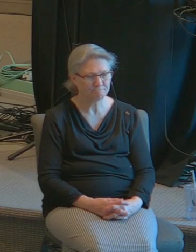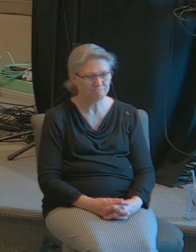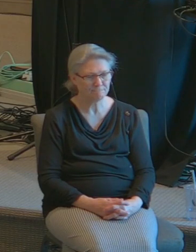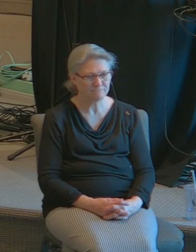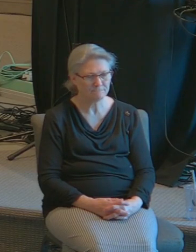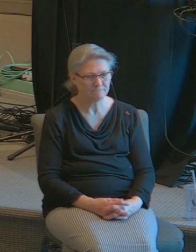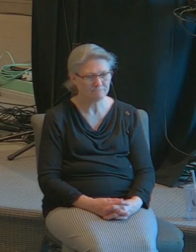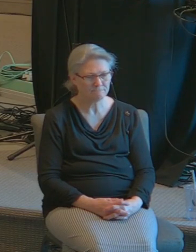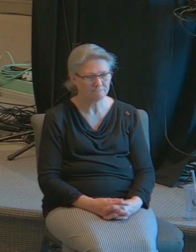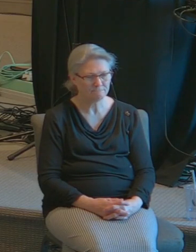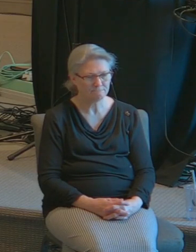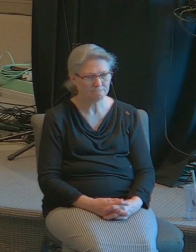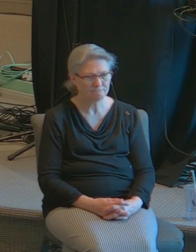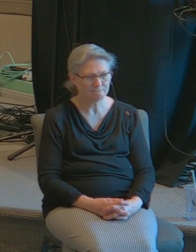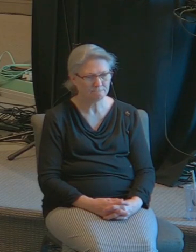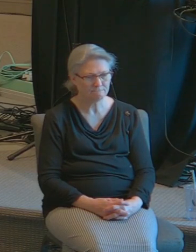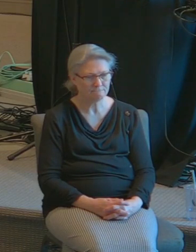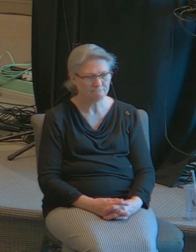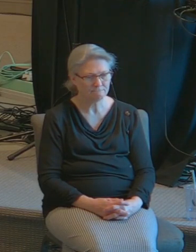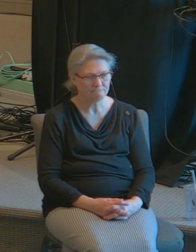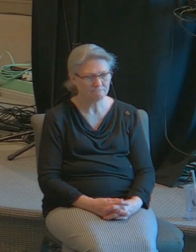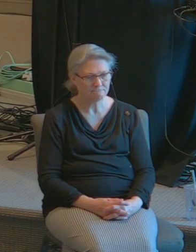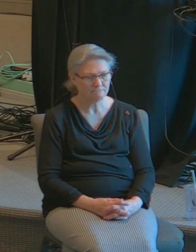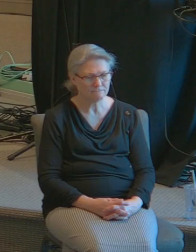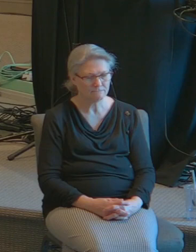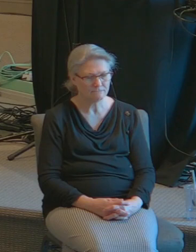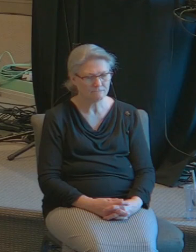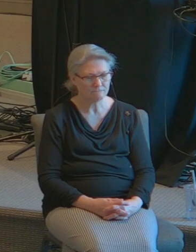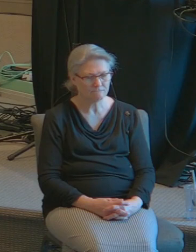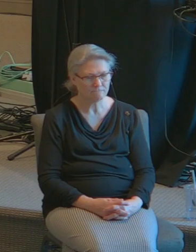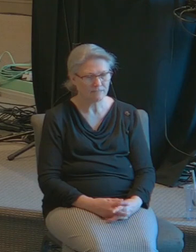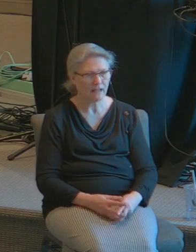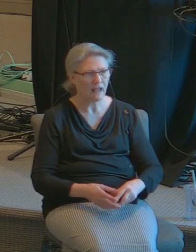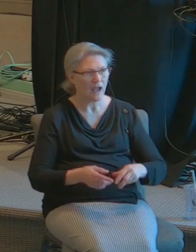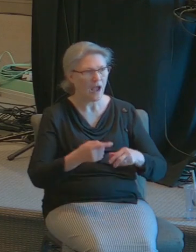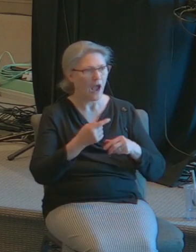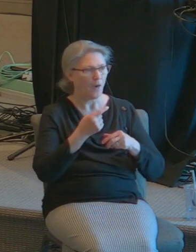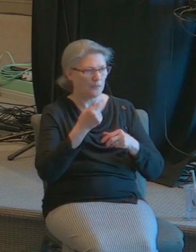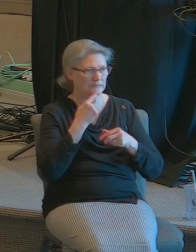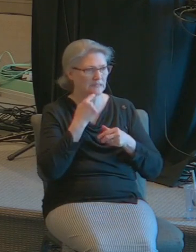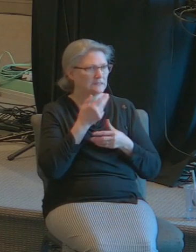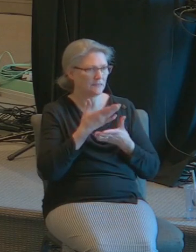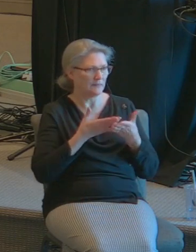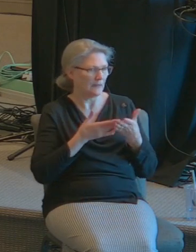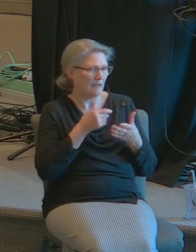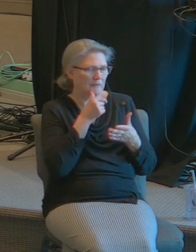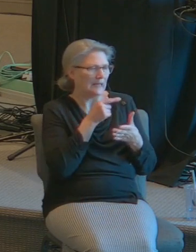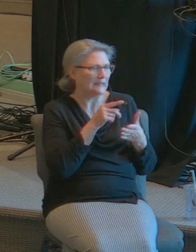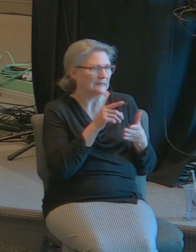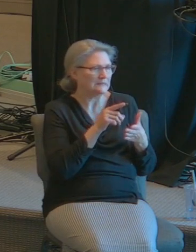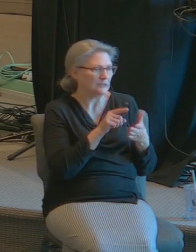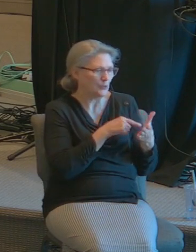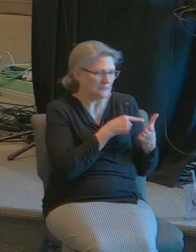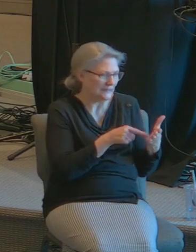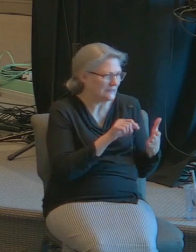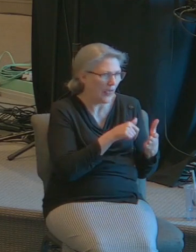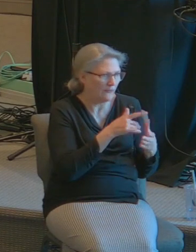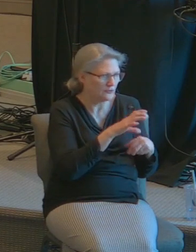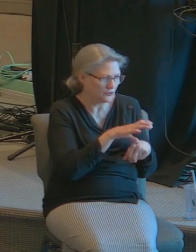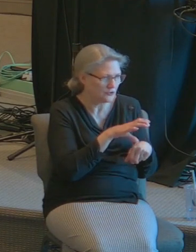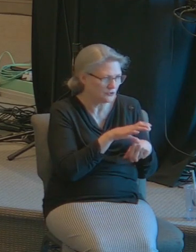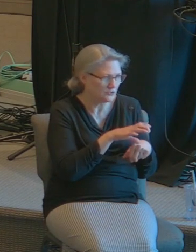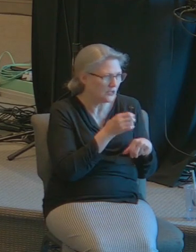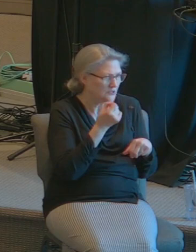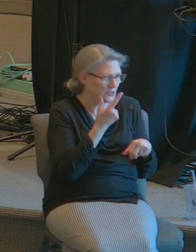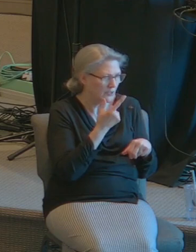I'm going to say something but I'm not condemning other churches you've got to understand unless